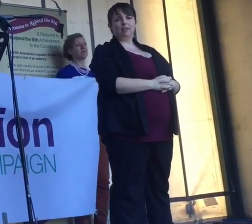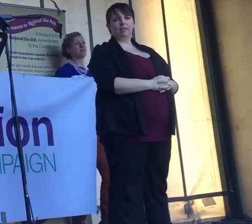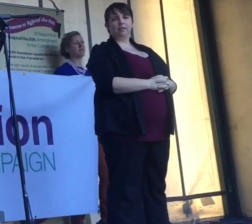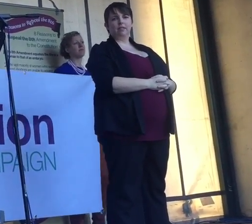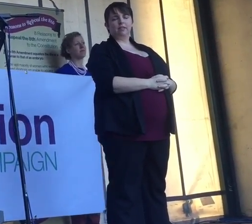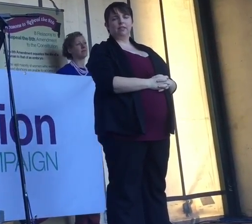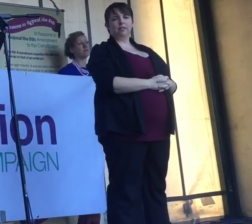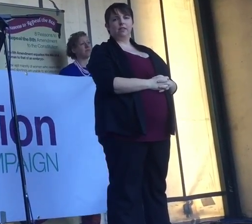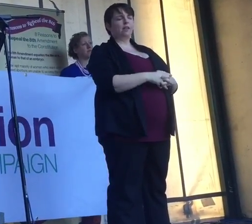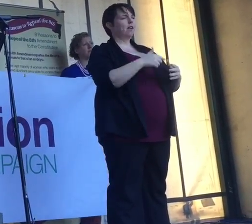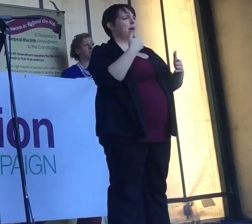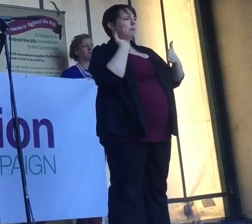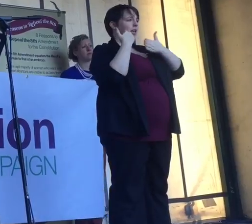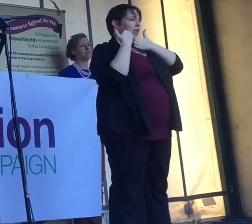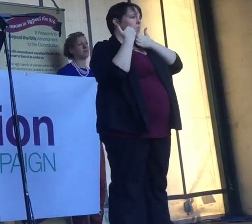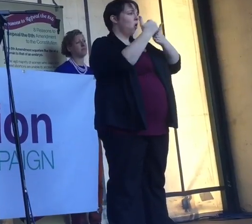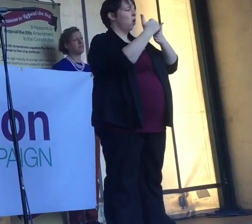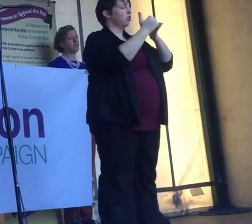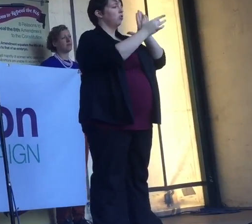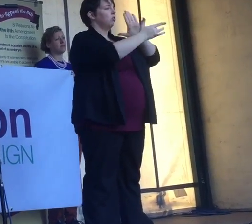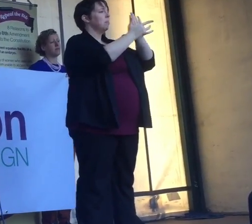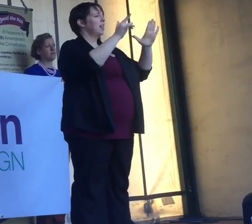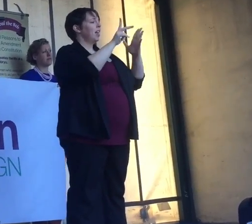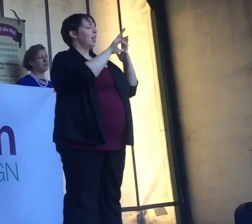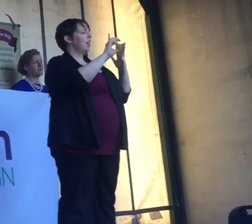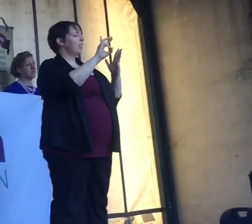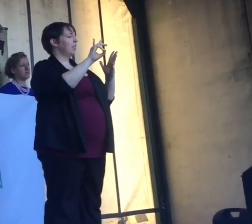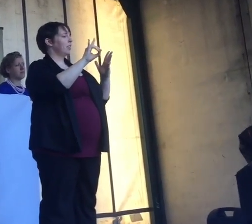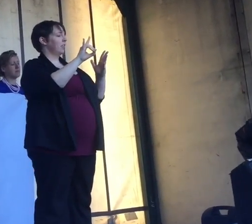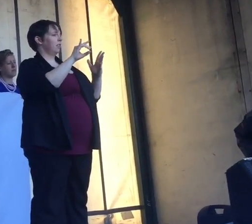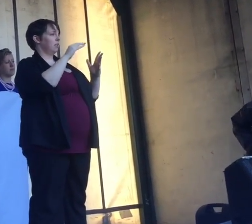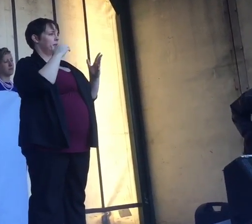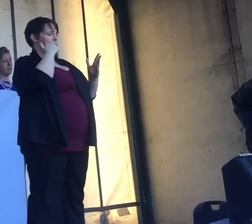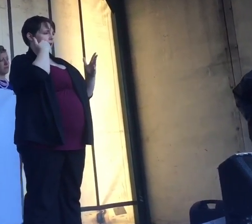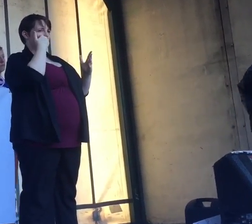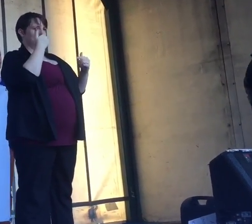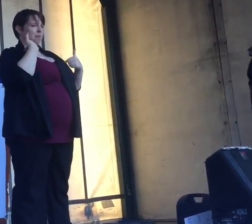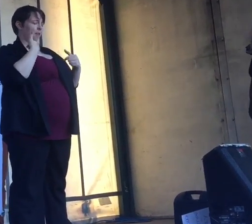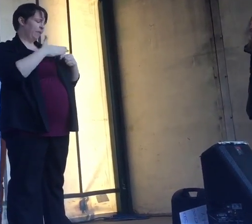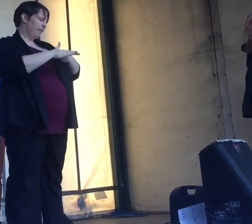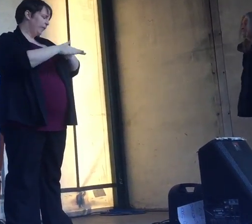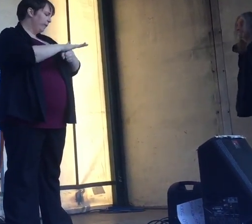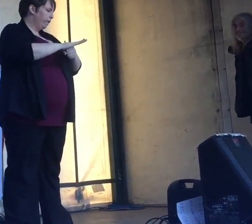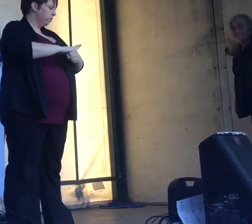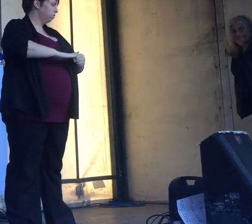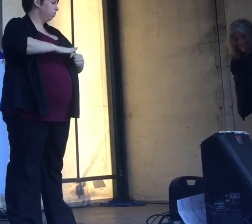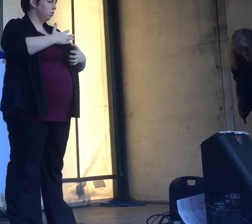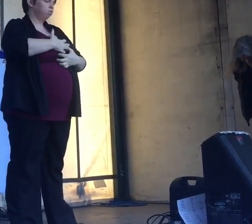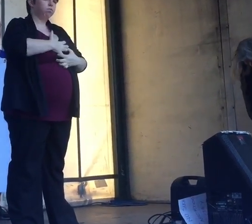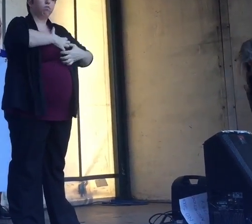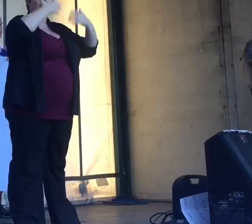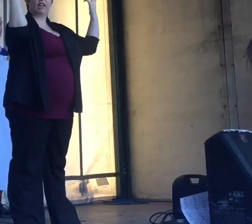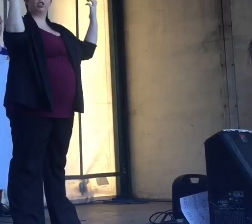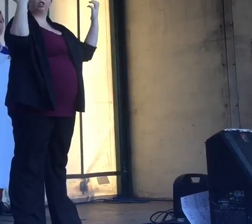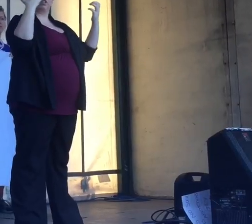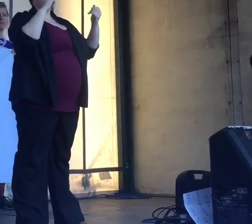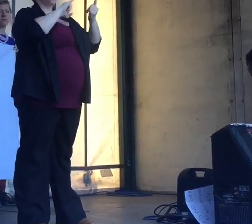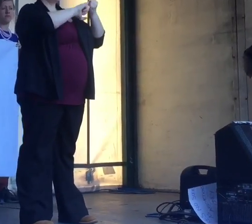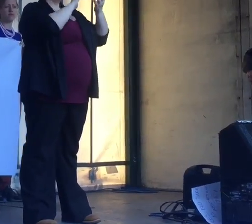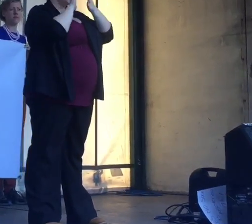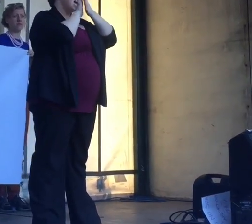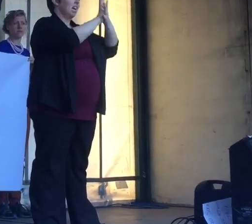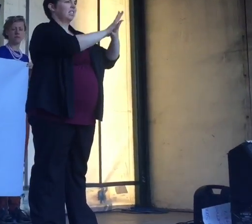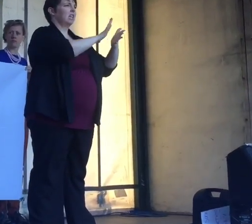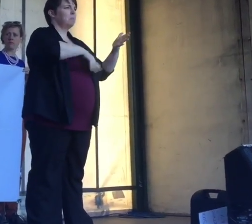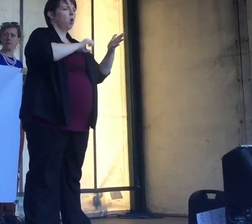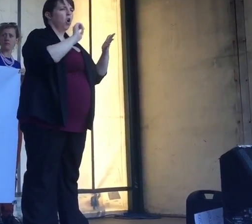We support repeal the AIDS because we are incandescent with rage that anti-abortion lobbyists can harass women